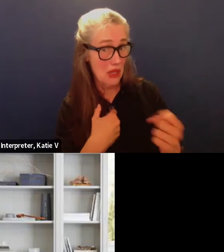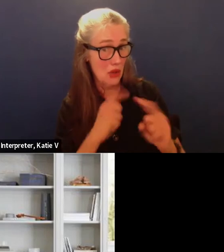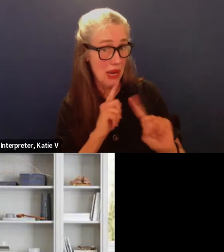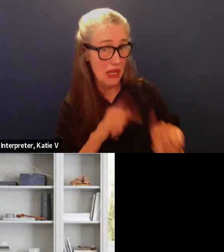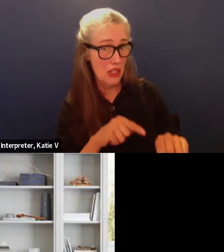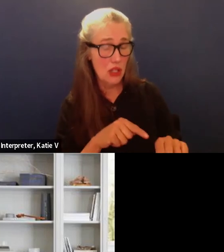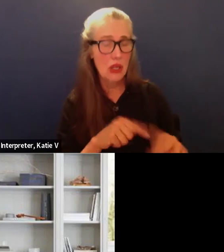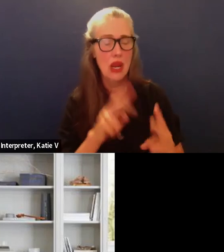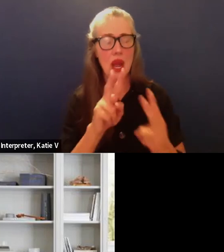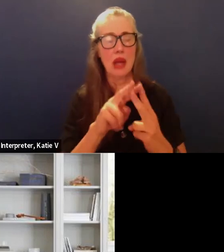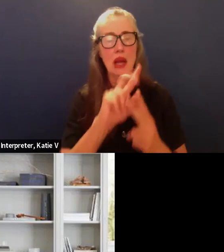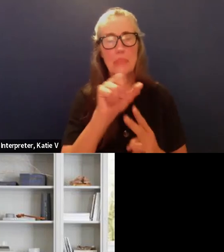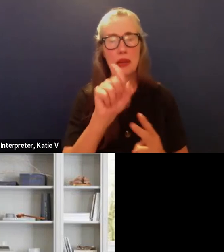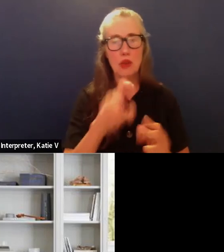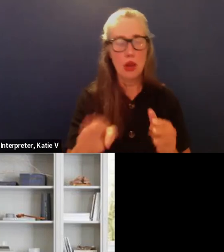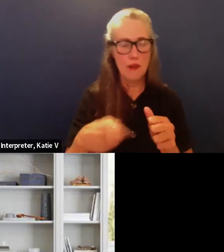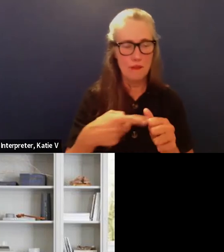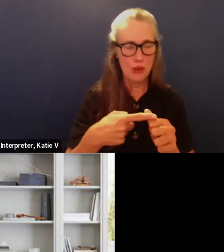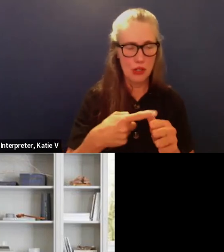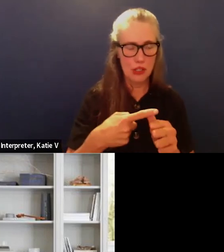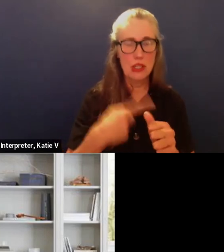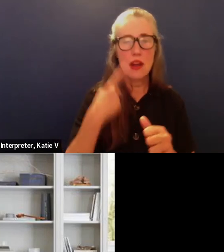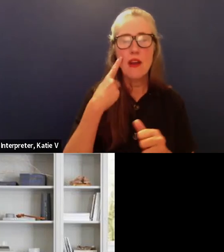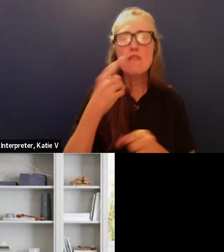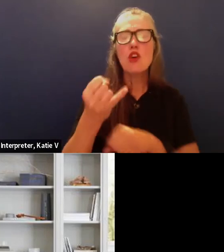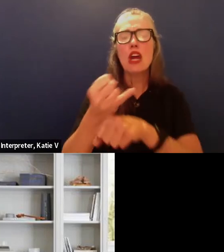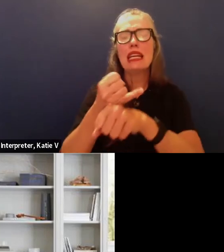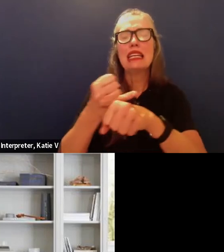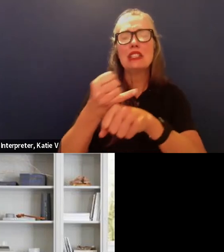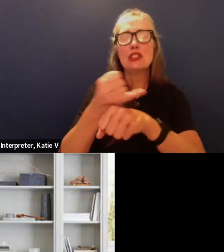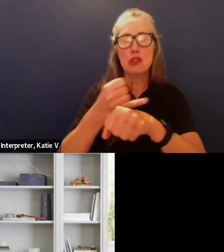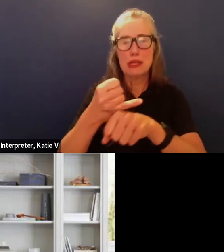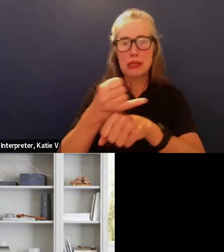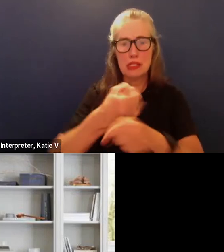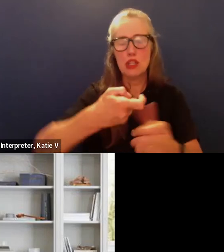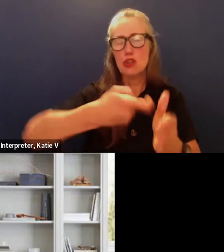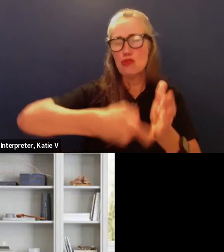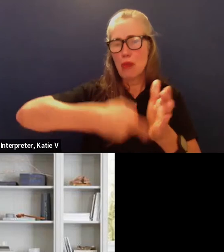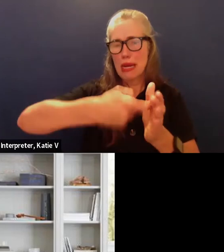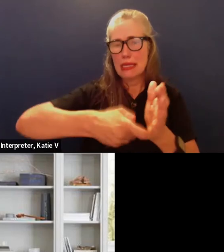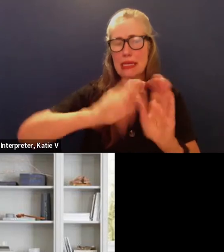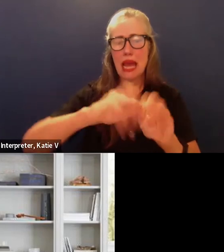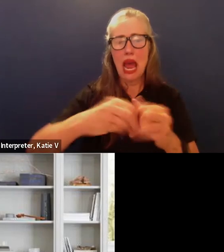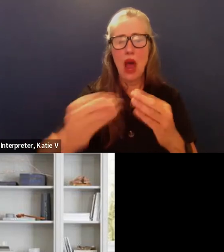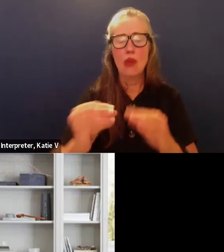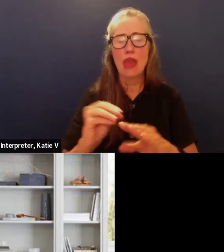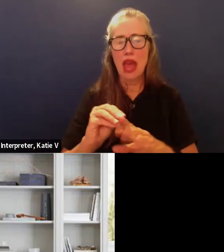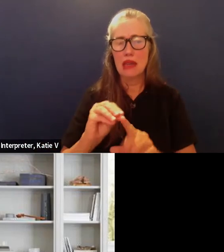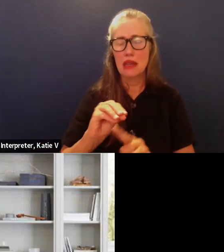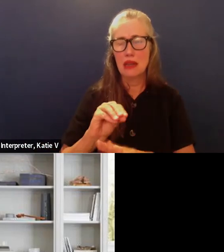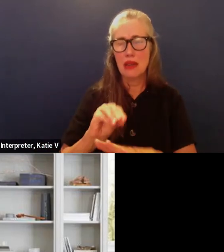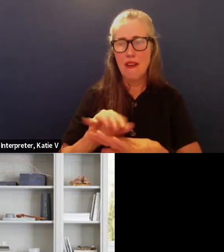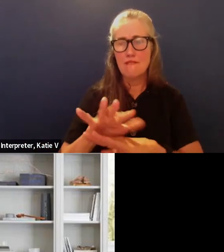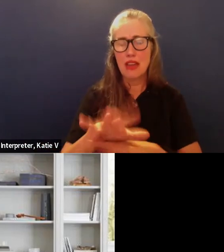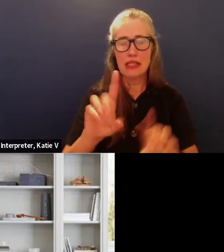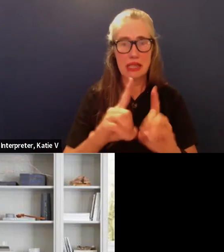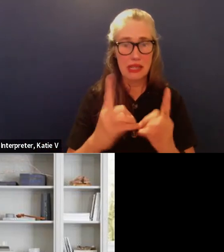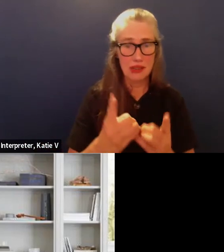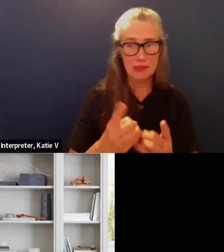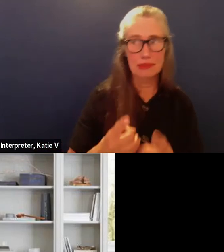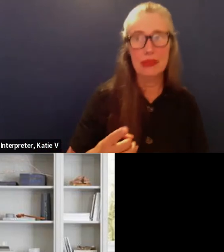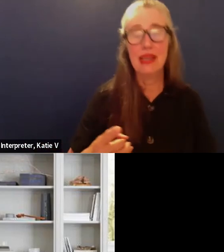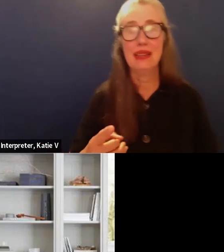i'll first start off with interest rates and how that has impacted the district uh thankfully uh the district